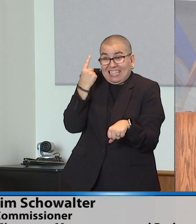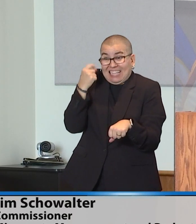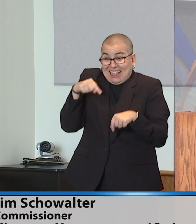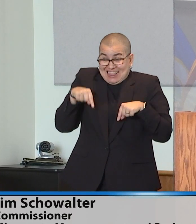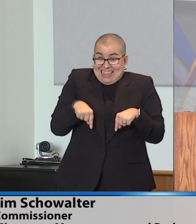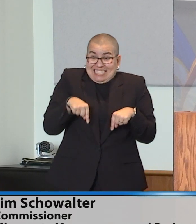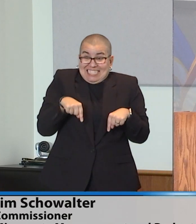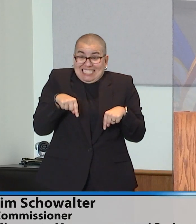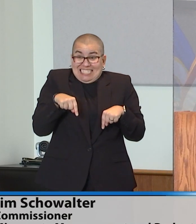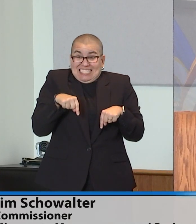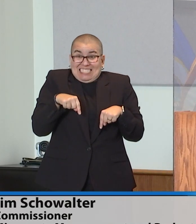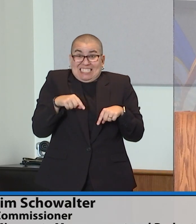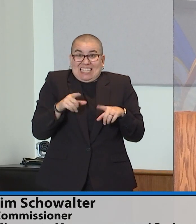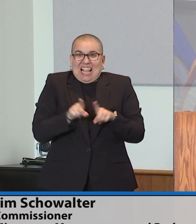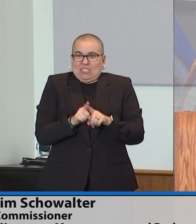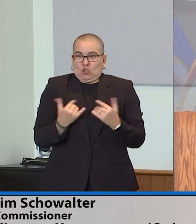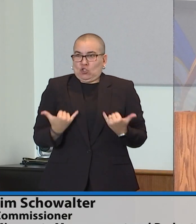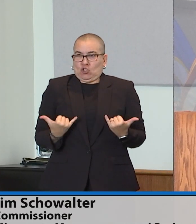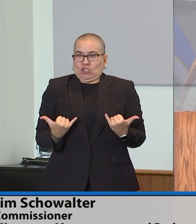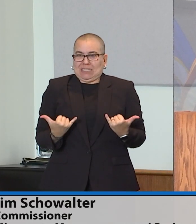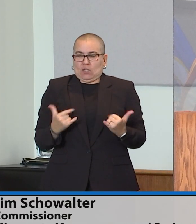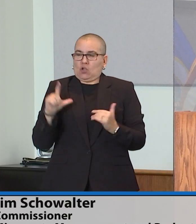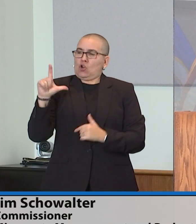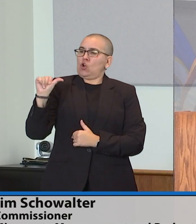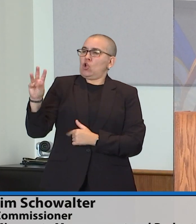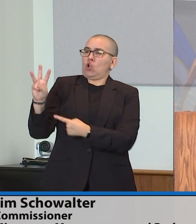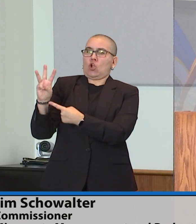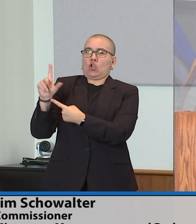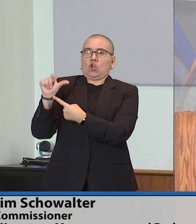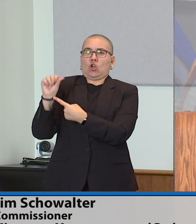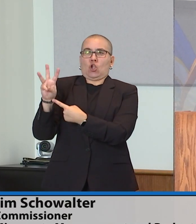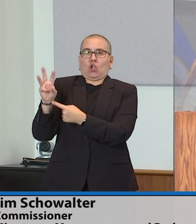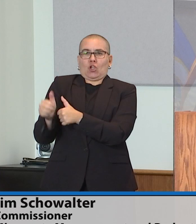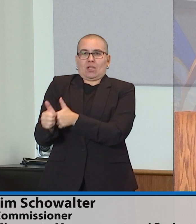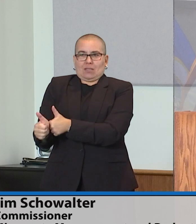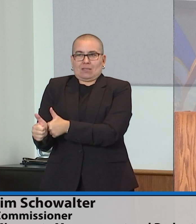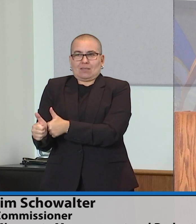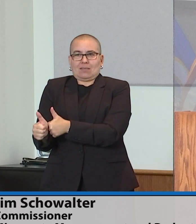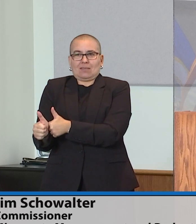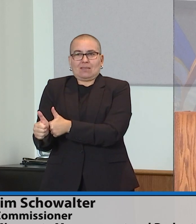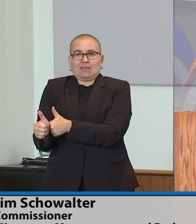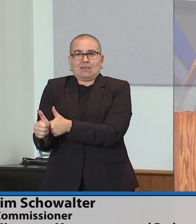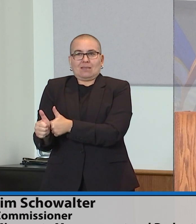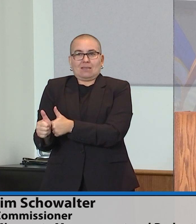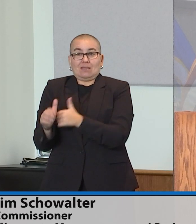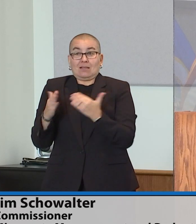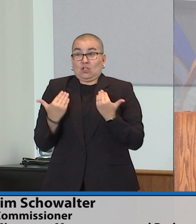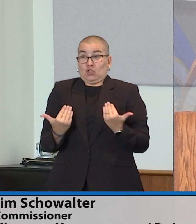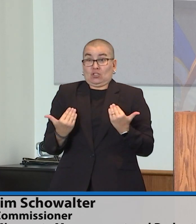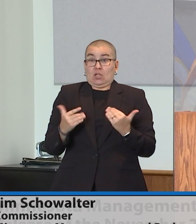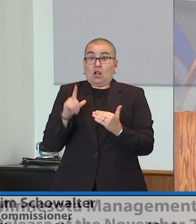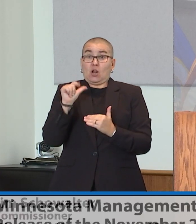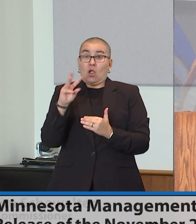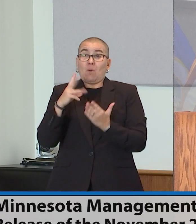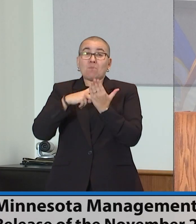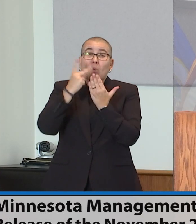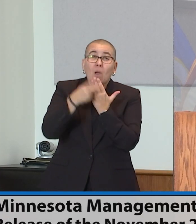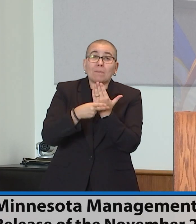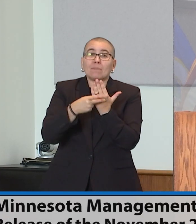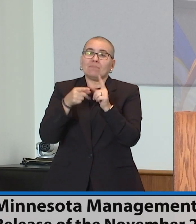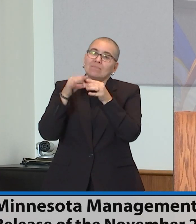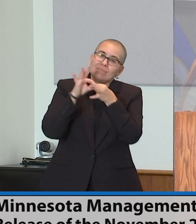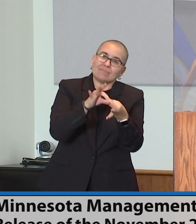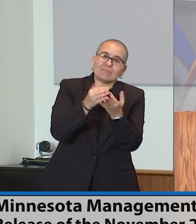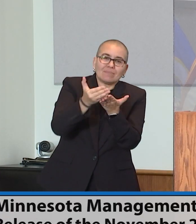law and adding to it the understanding of the current law programs, revenues, and economic information